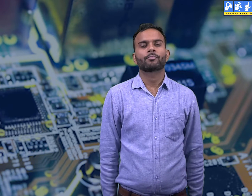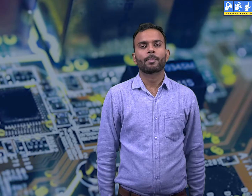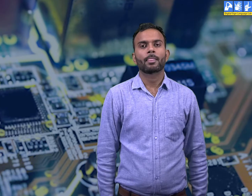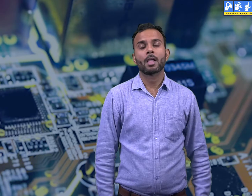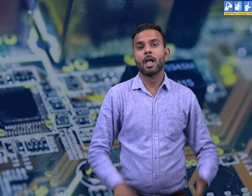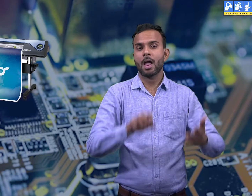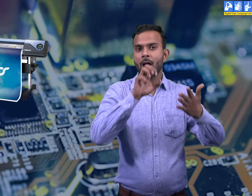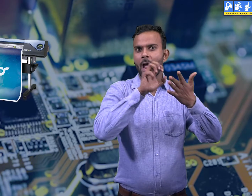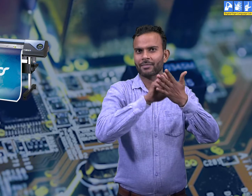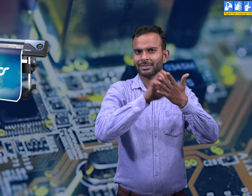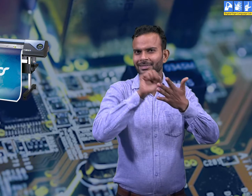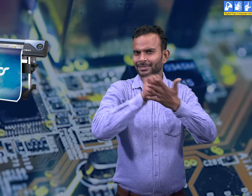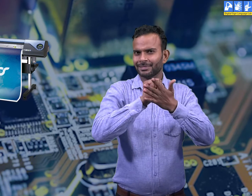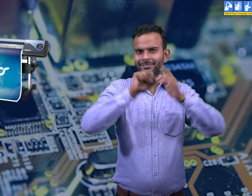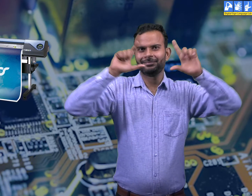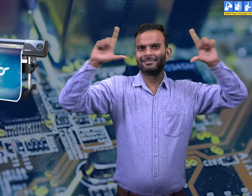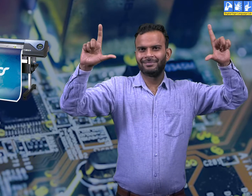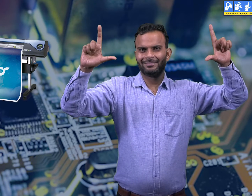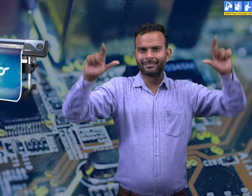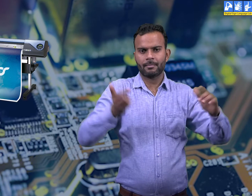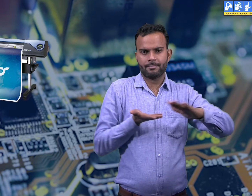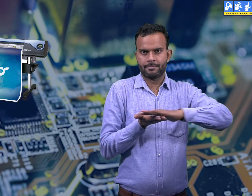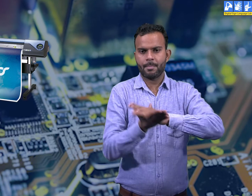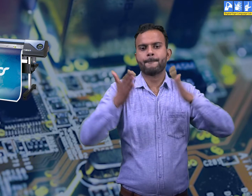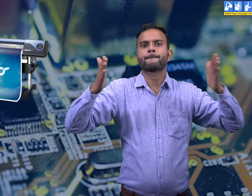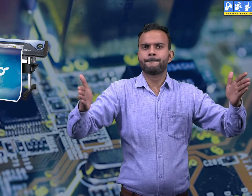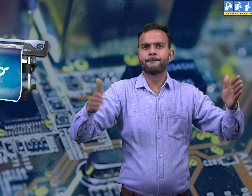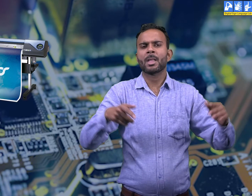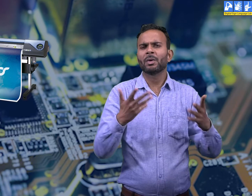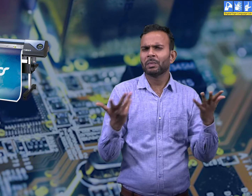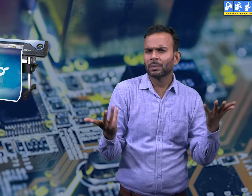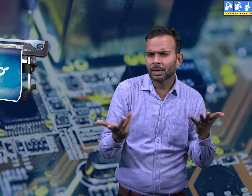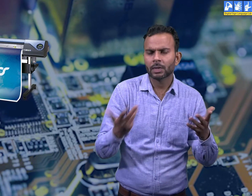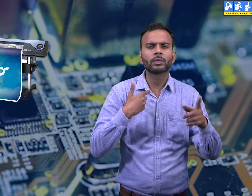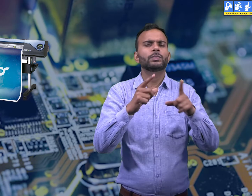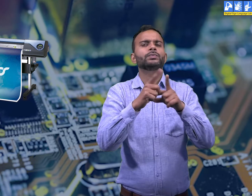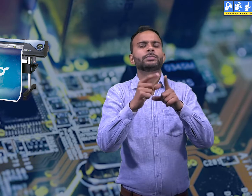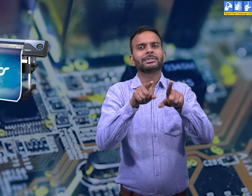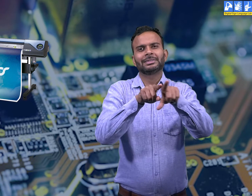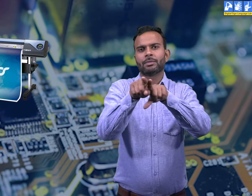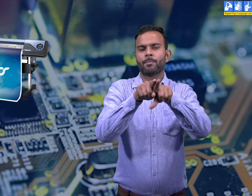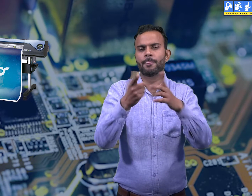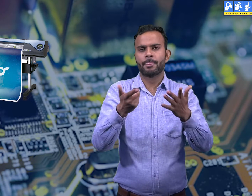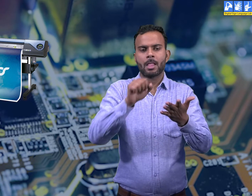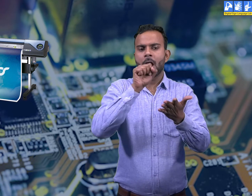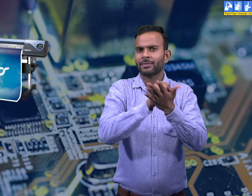Plotter Plotter Plotter is a device used to print our work on large